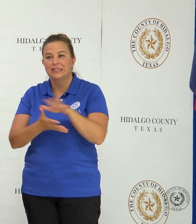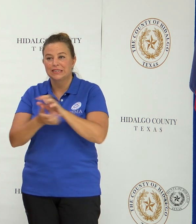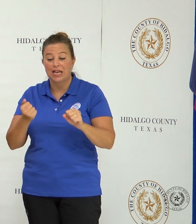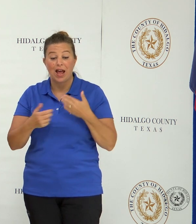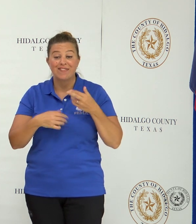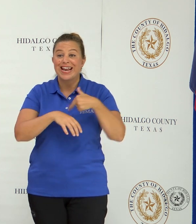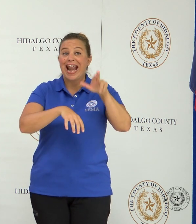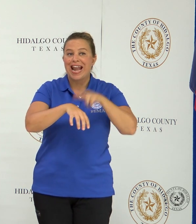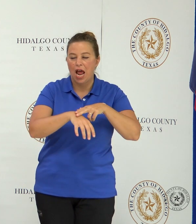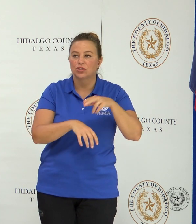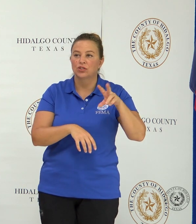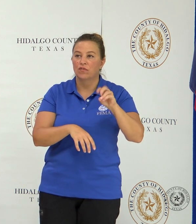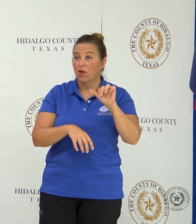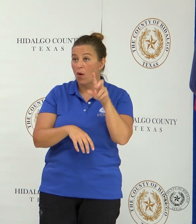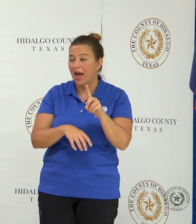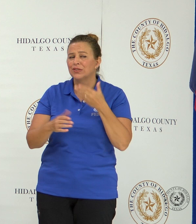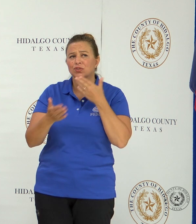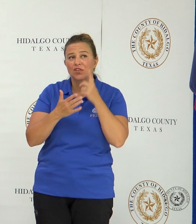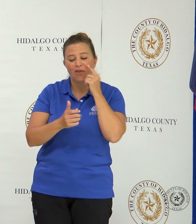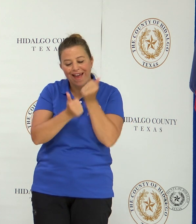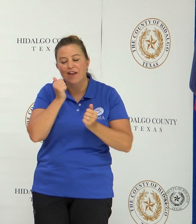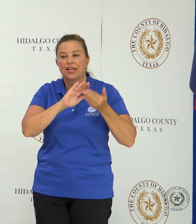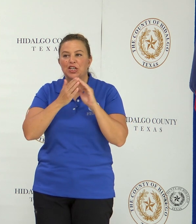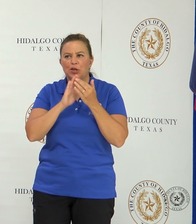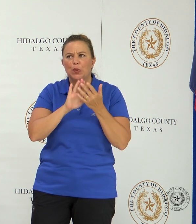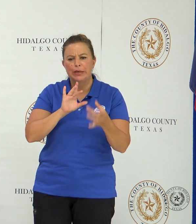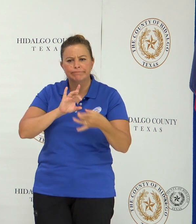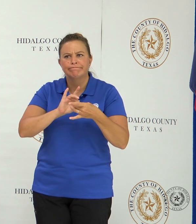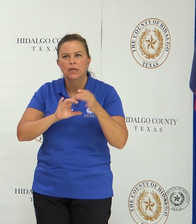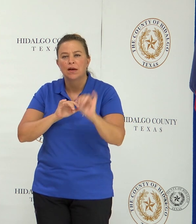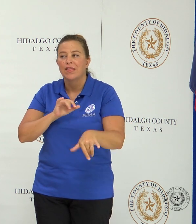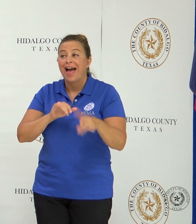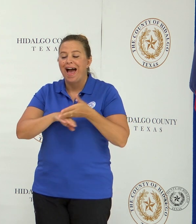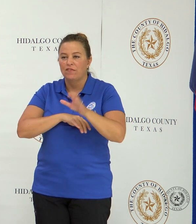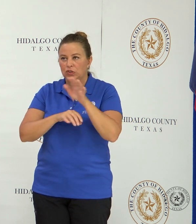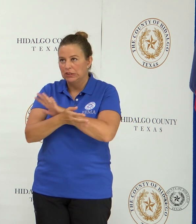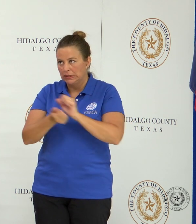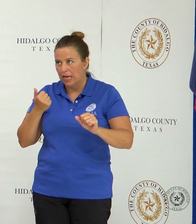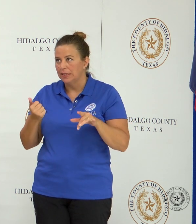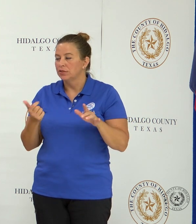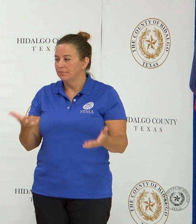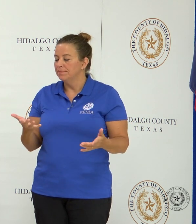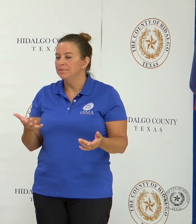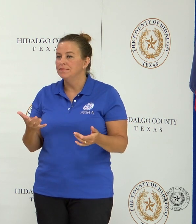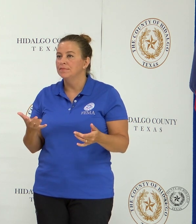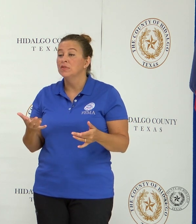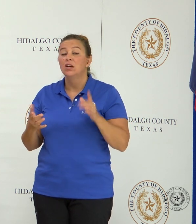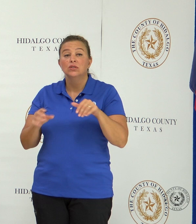VOAD, and it's good for every community to be tapped into that after the disaster, to continue to